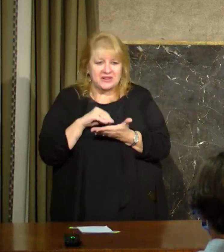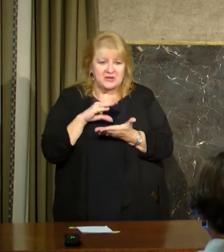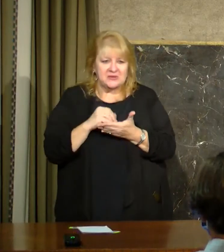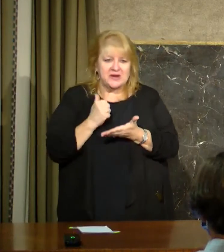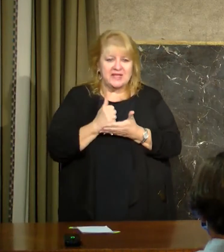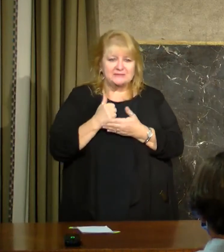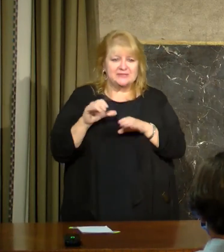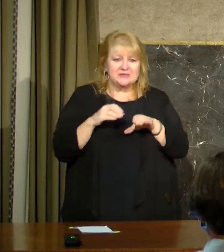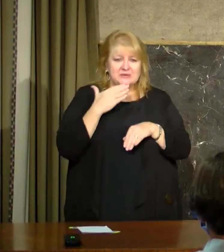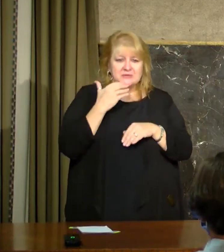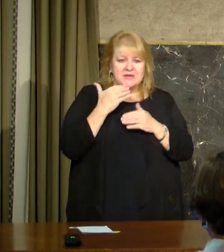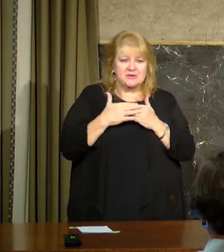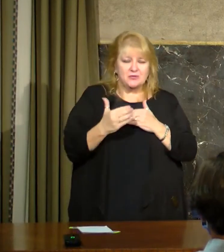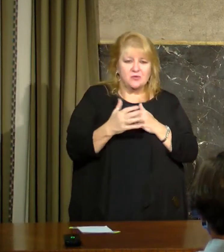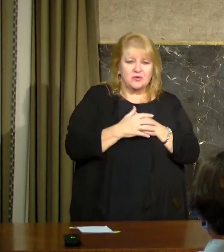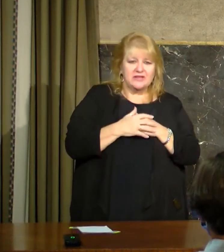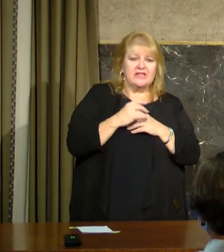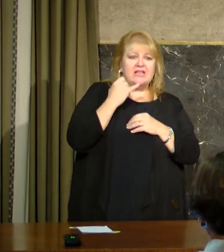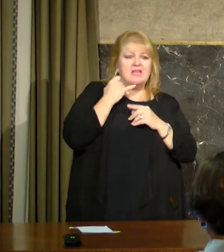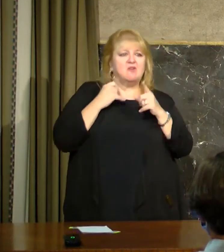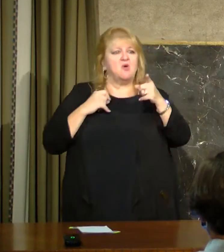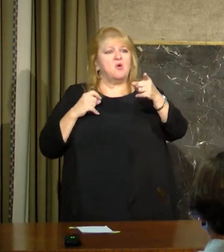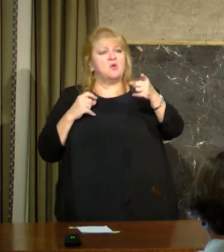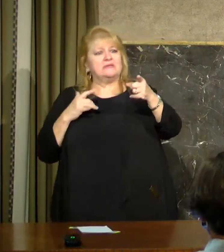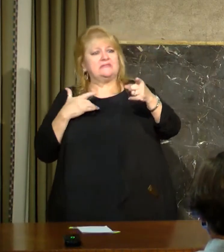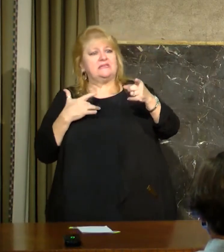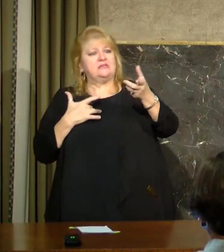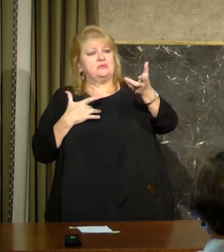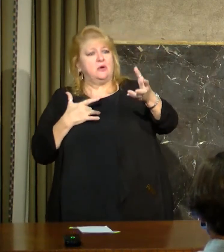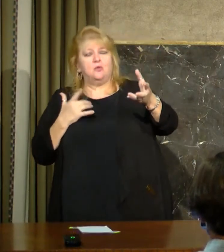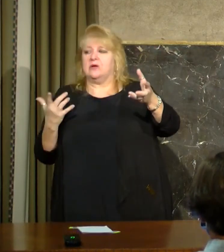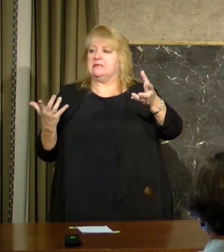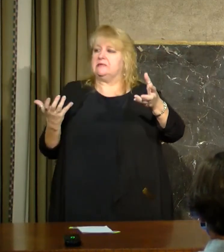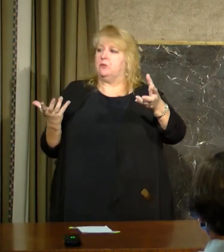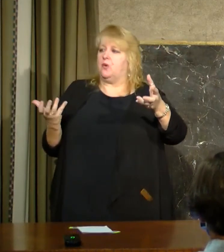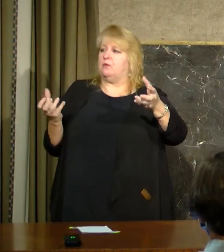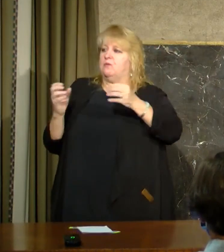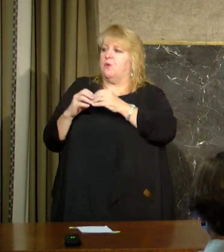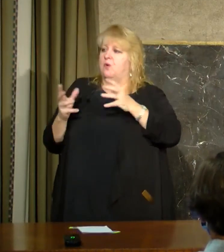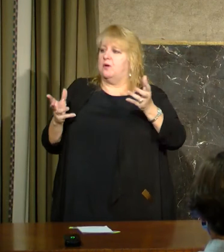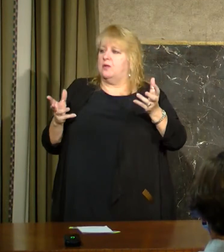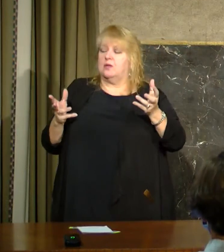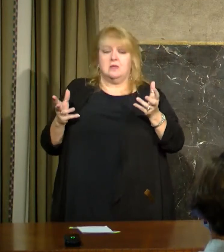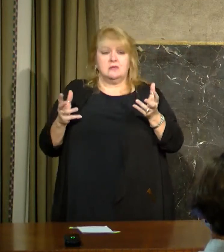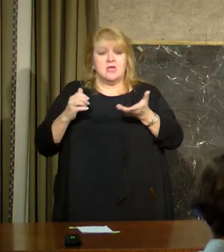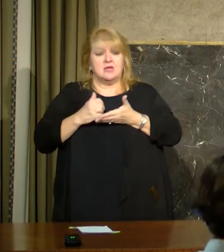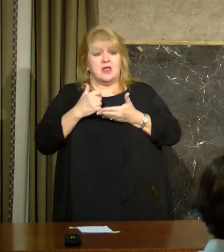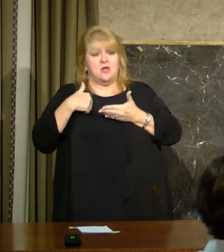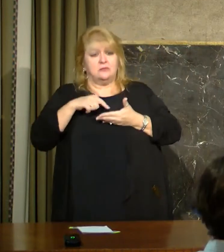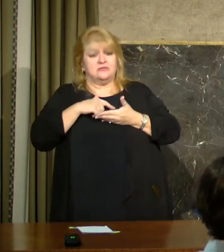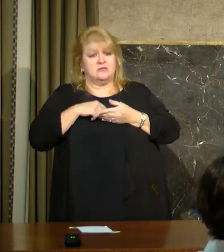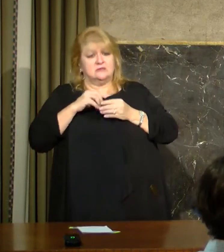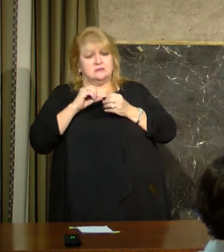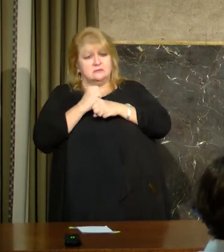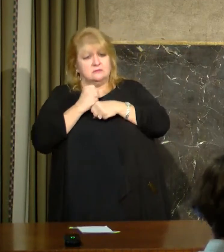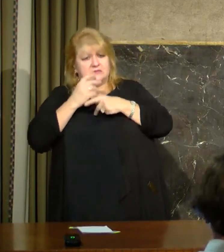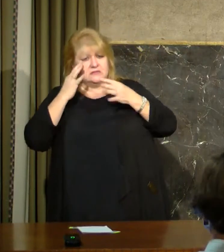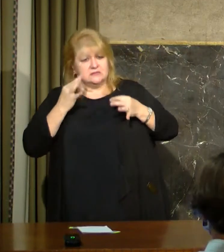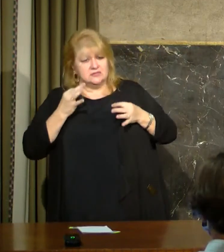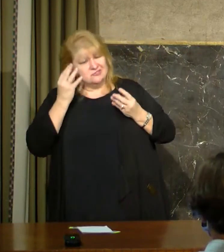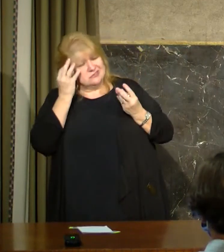we've learned that seems to have the application for what we're about to do, then obviously we're taking that into consideration.